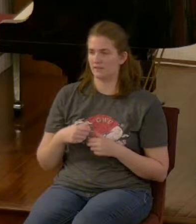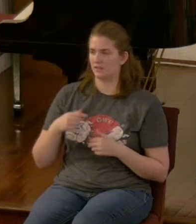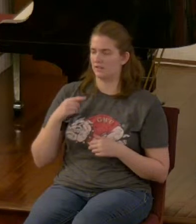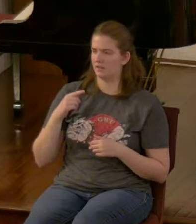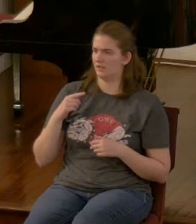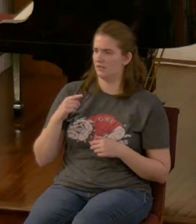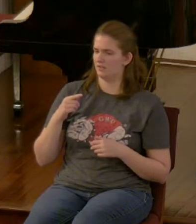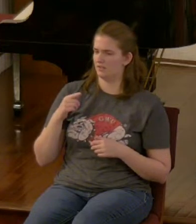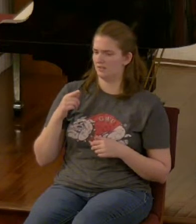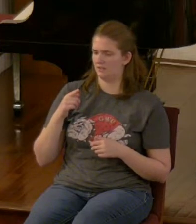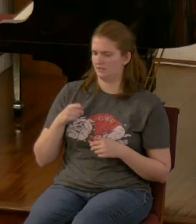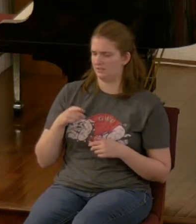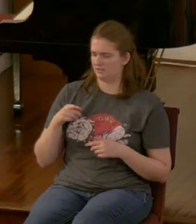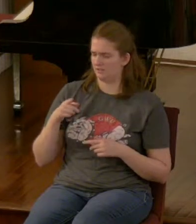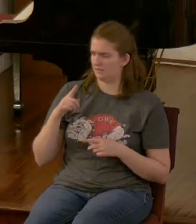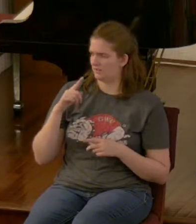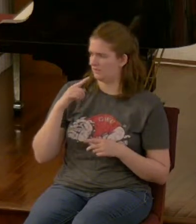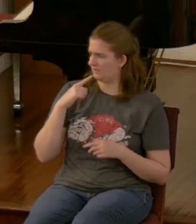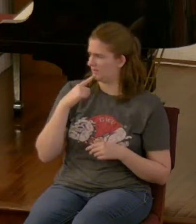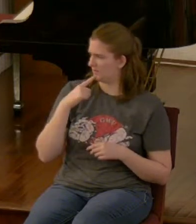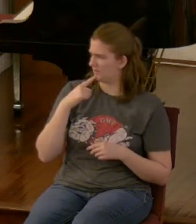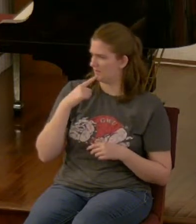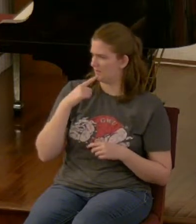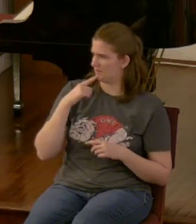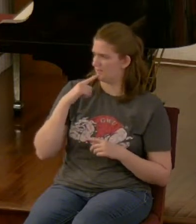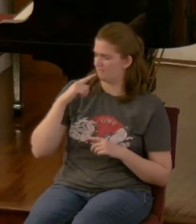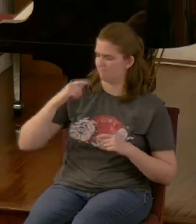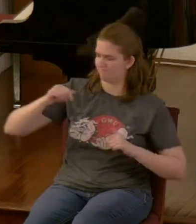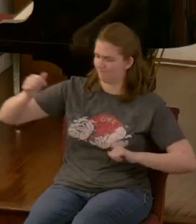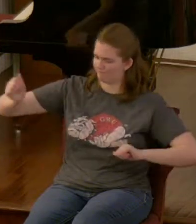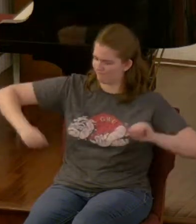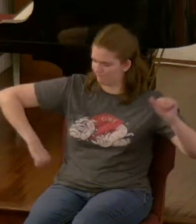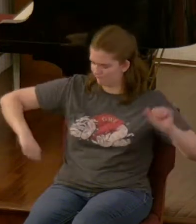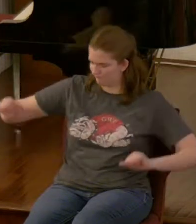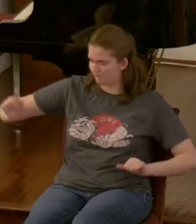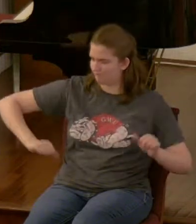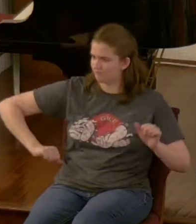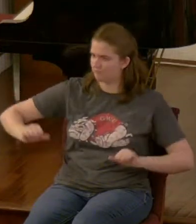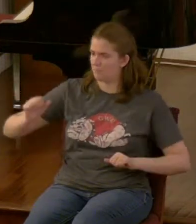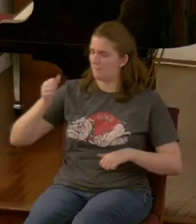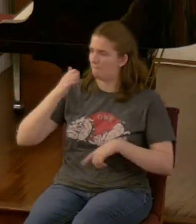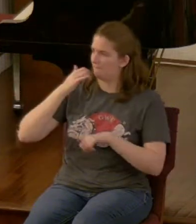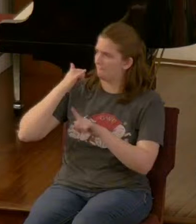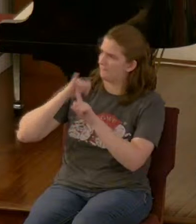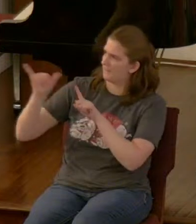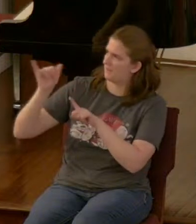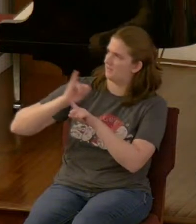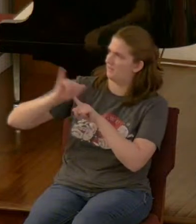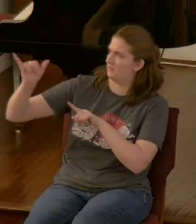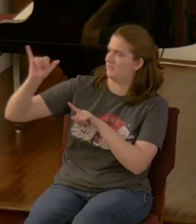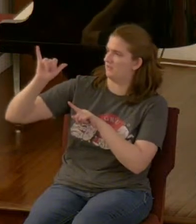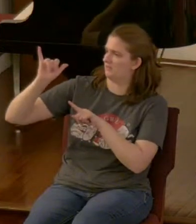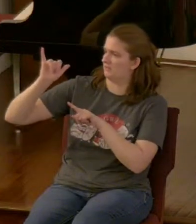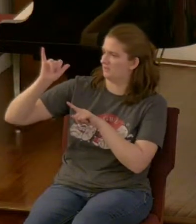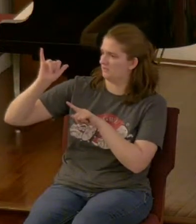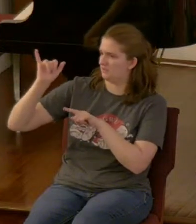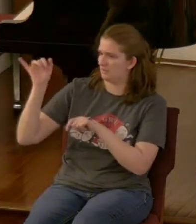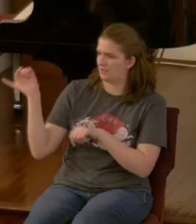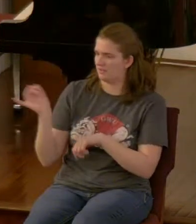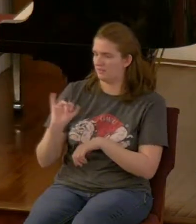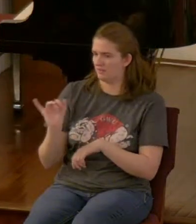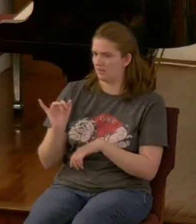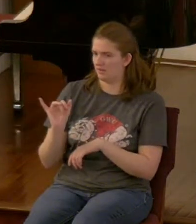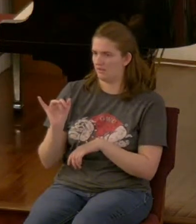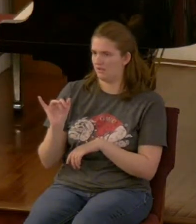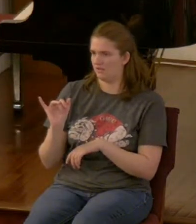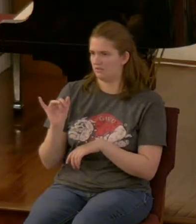highest one the little horn spoke pompous blasphemous words perhaps like the fascist creed